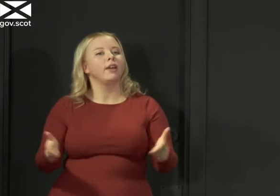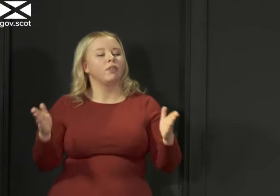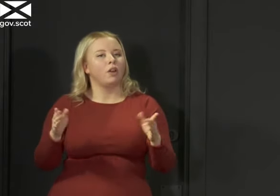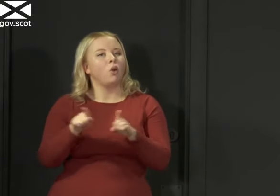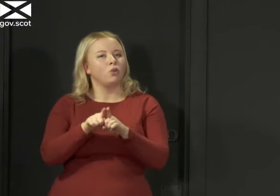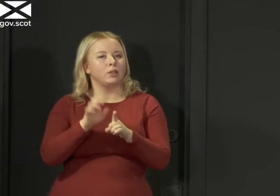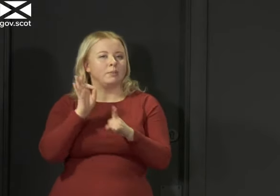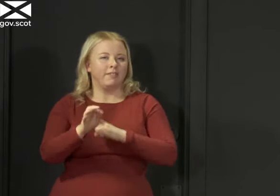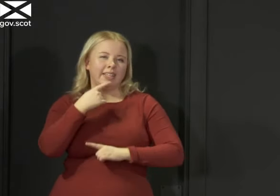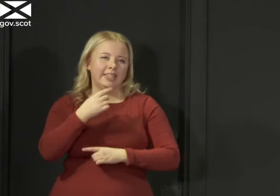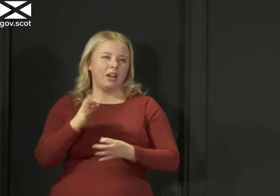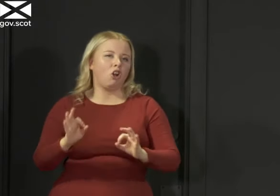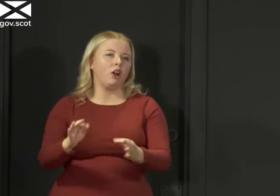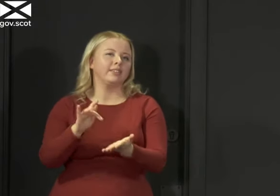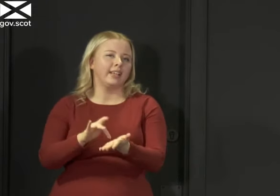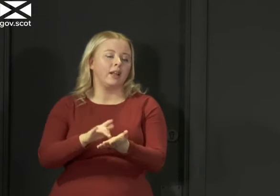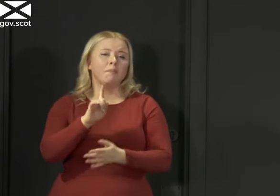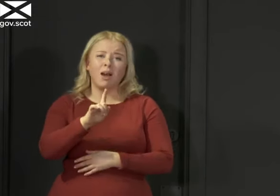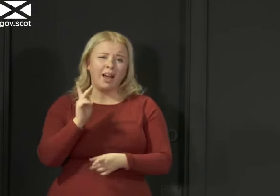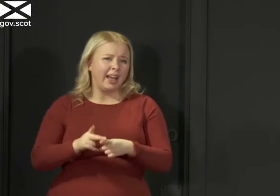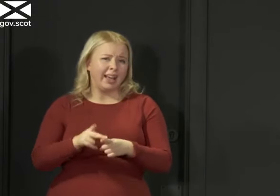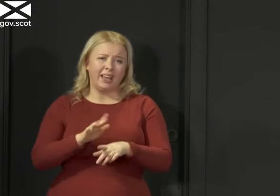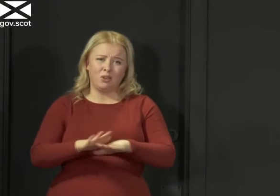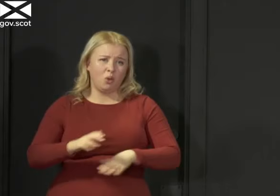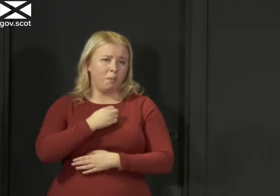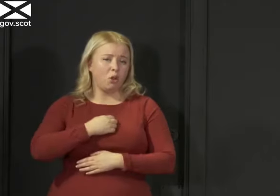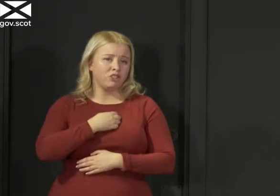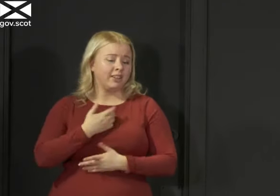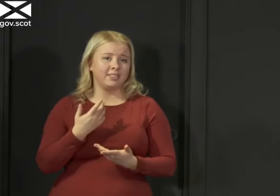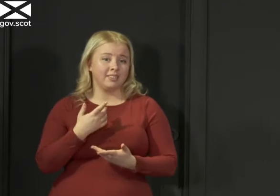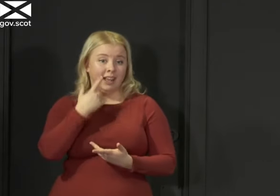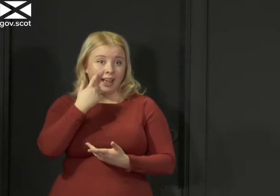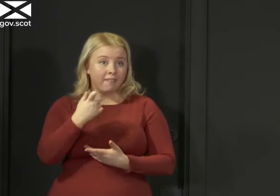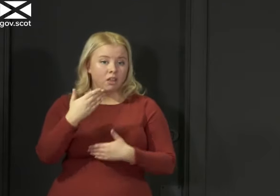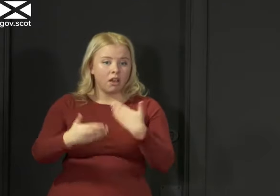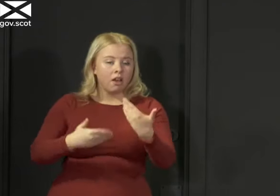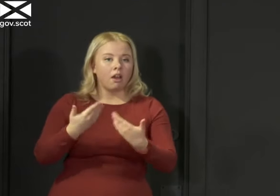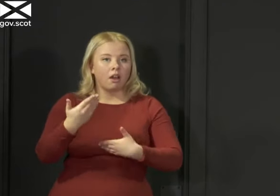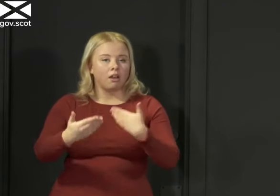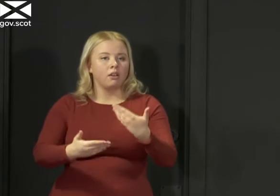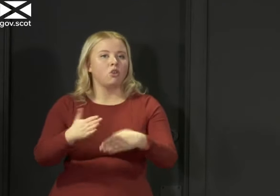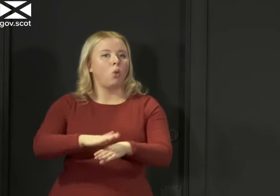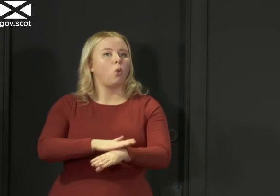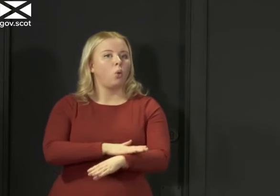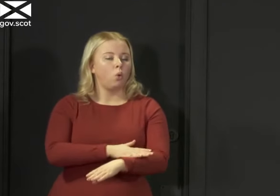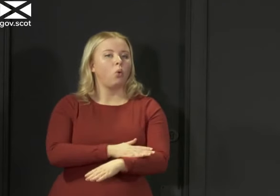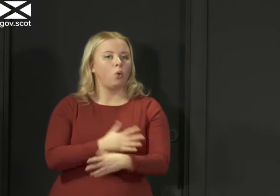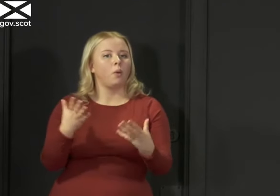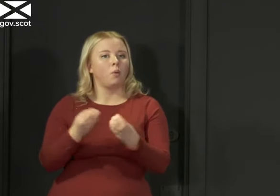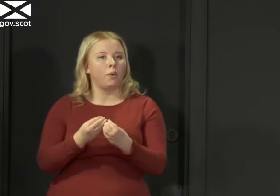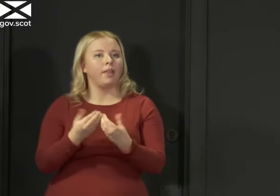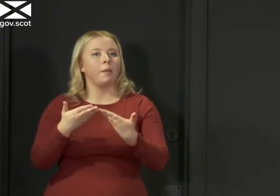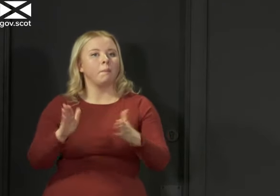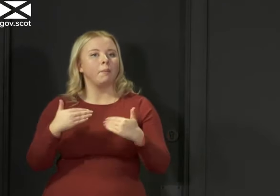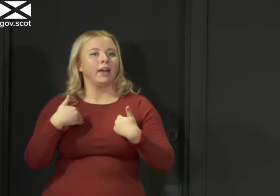specifically said garden centres but I again I'm going to make no apology for taking this carefully and cautiously with public health and